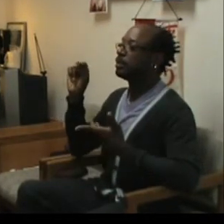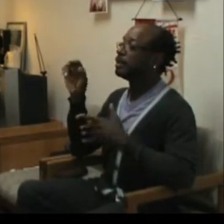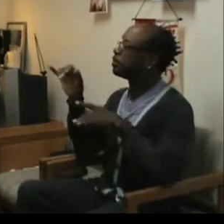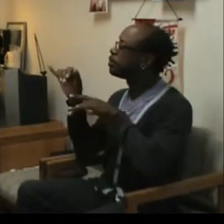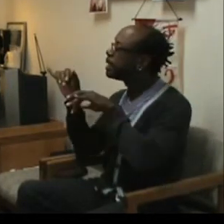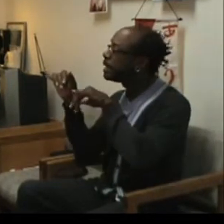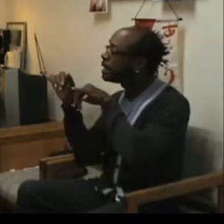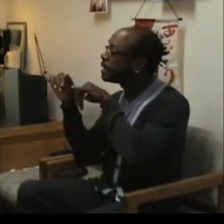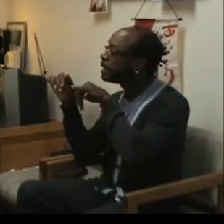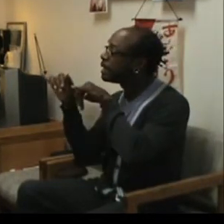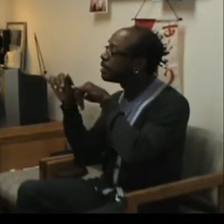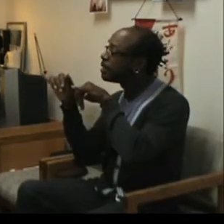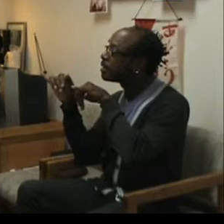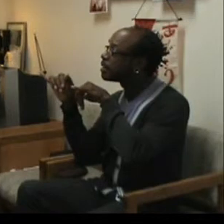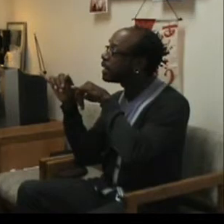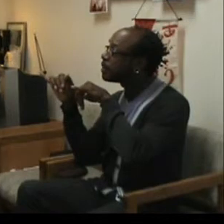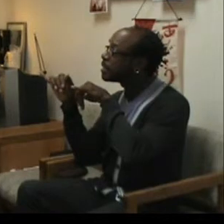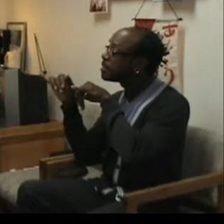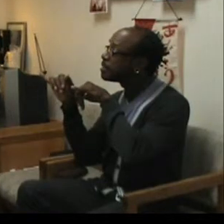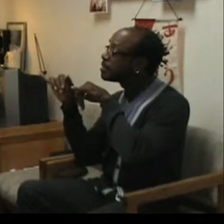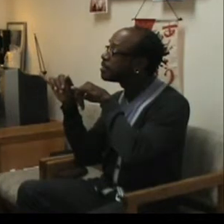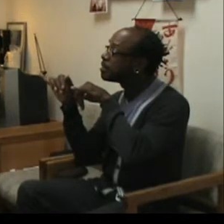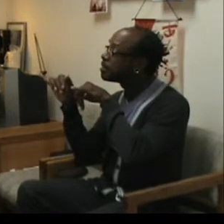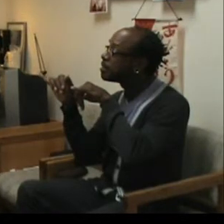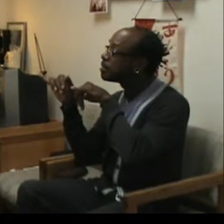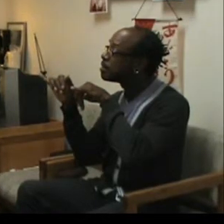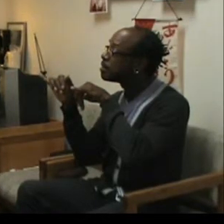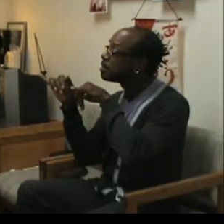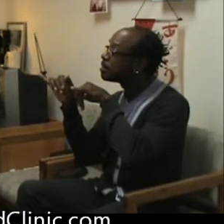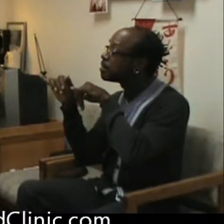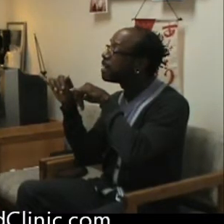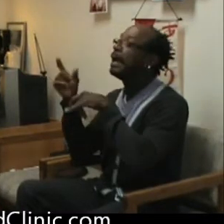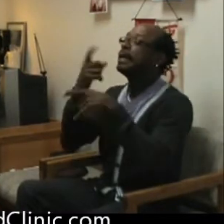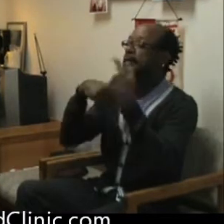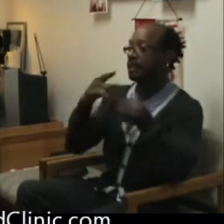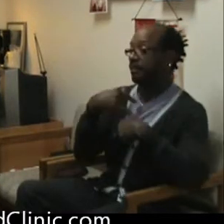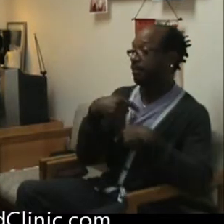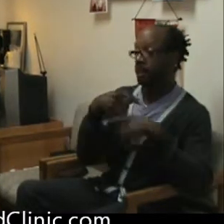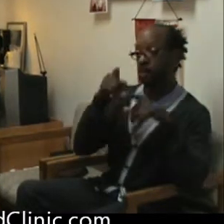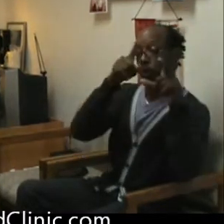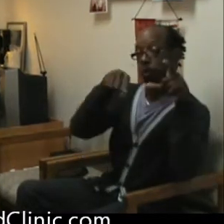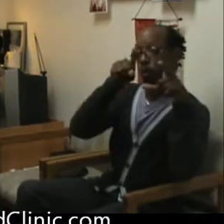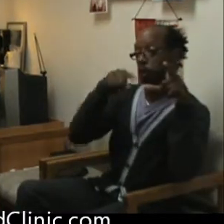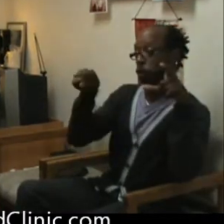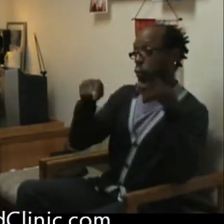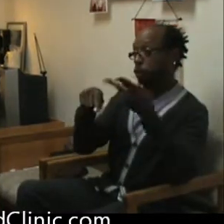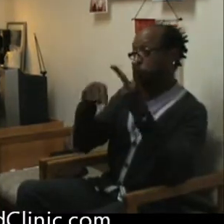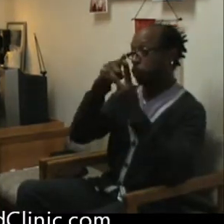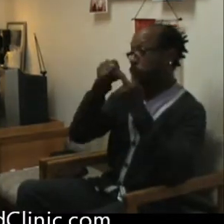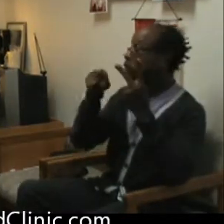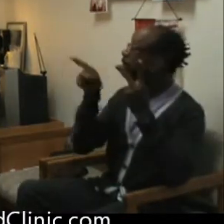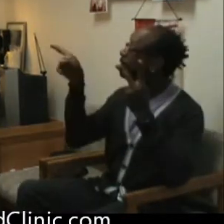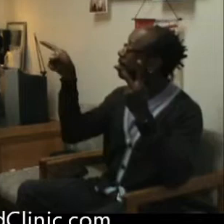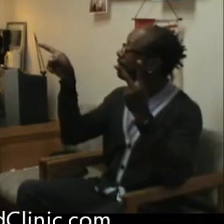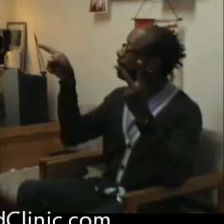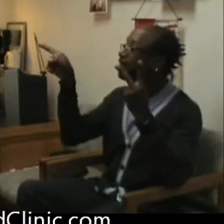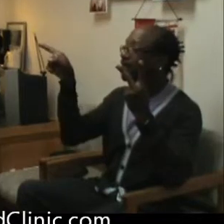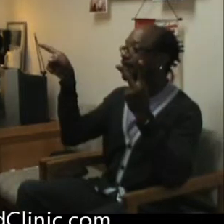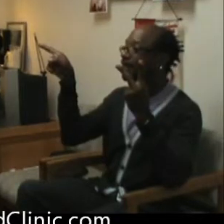Would be the same as? Instead of having these circles, we would